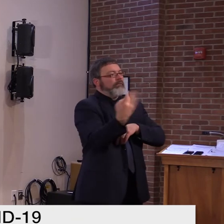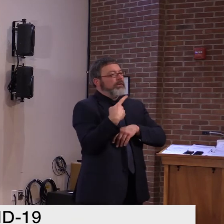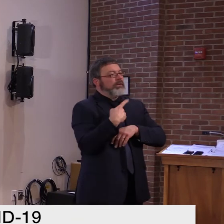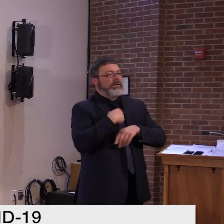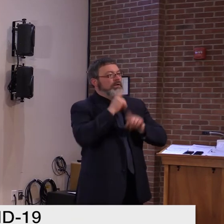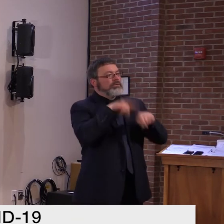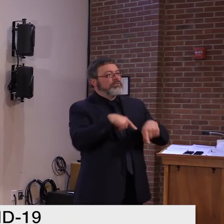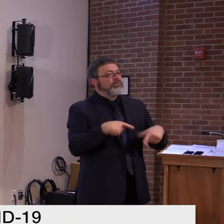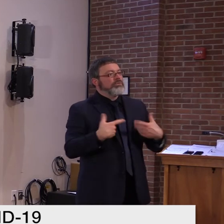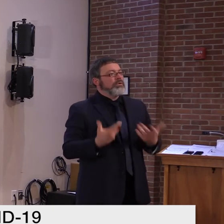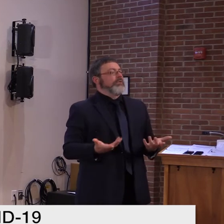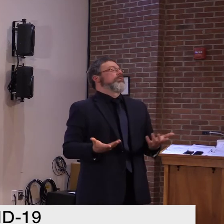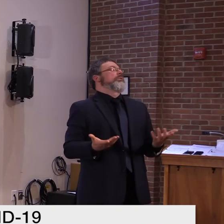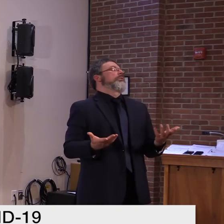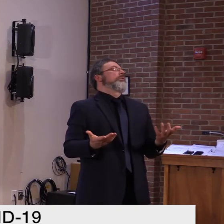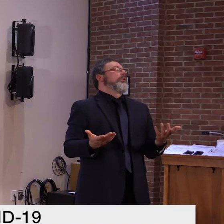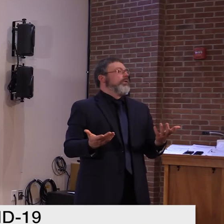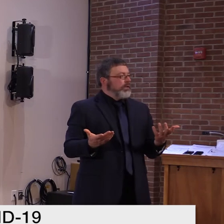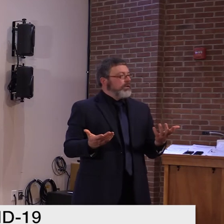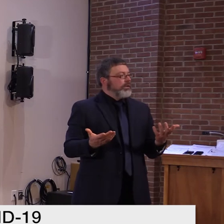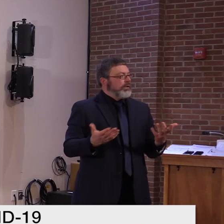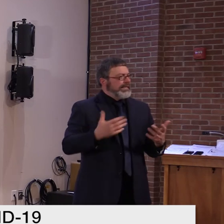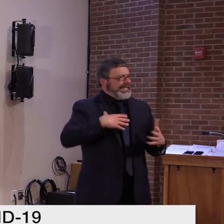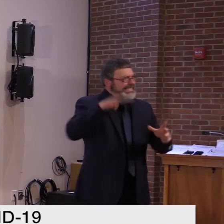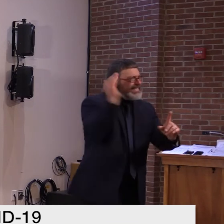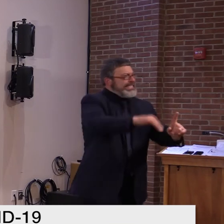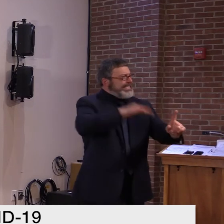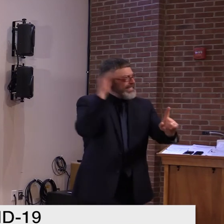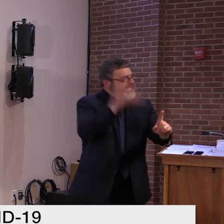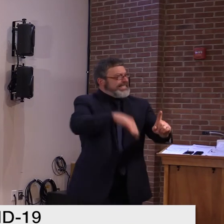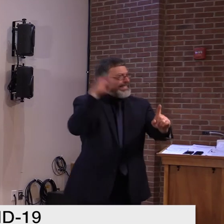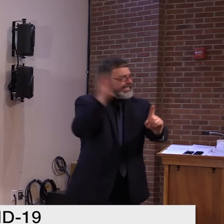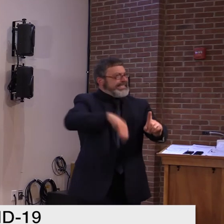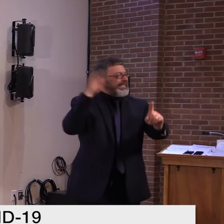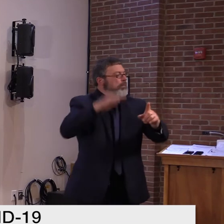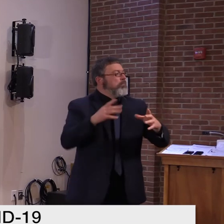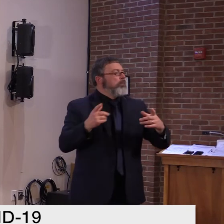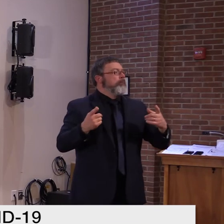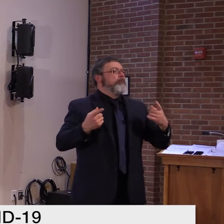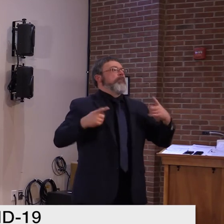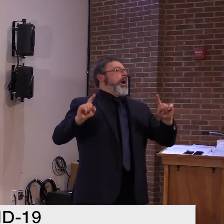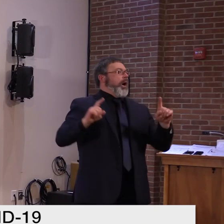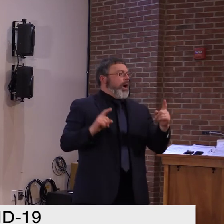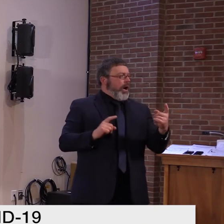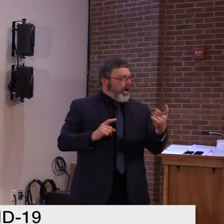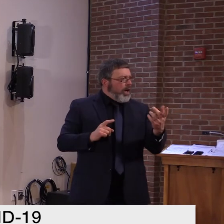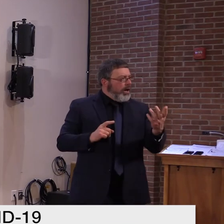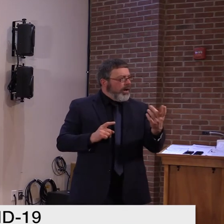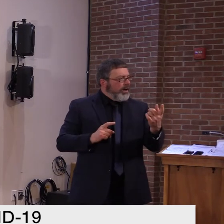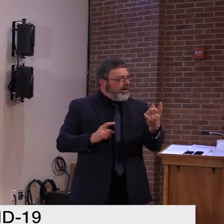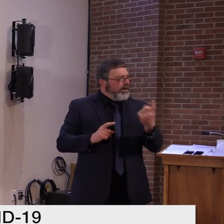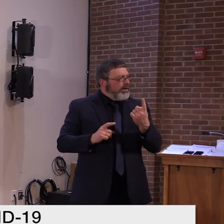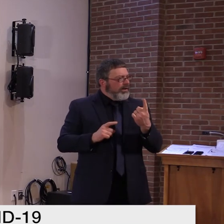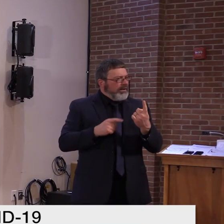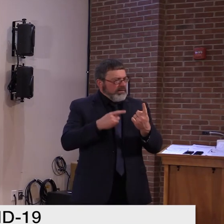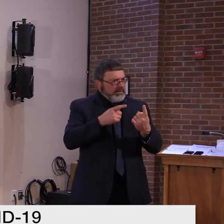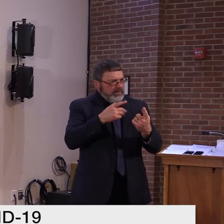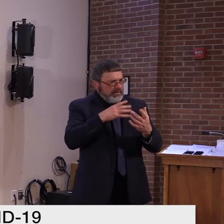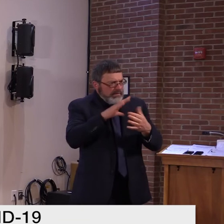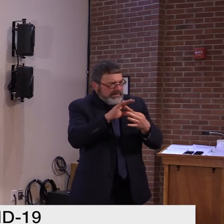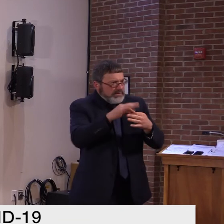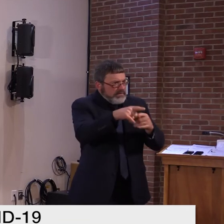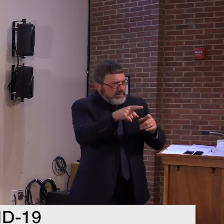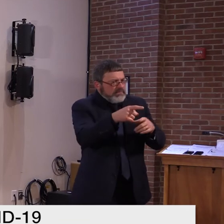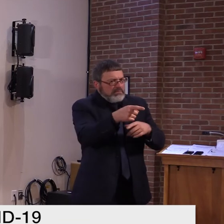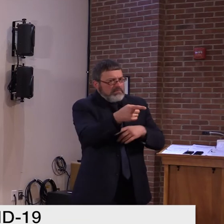fully truthful, to be honest. So, uh, I think, you know, the executive order, uh, mentions that to please,